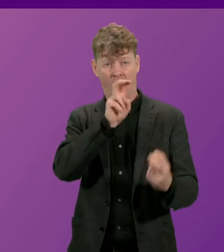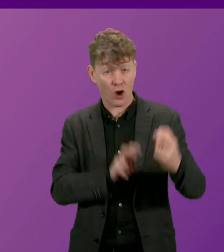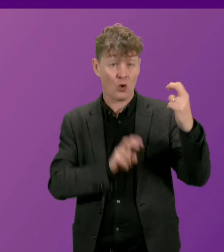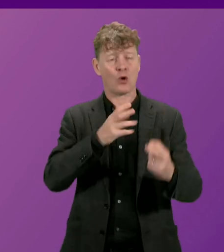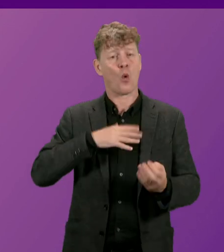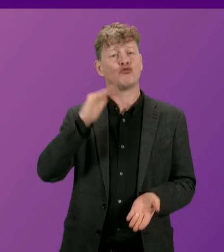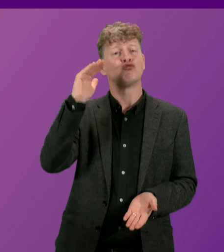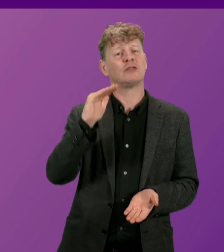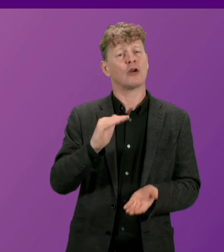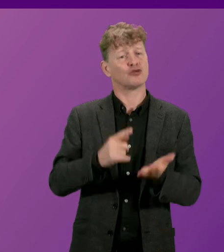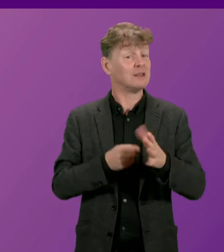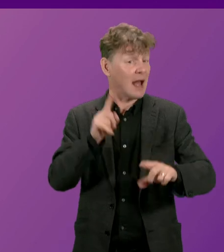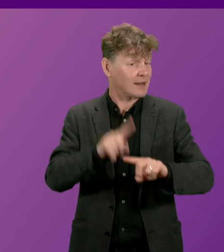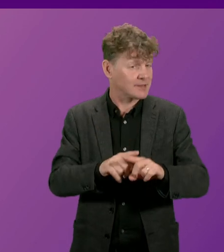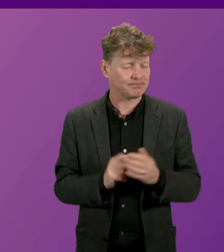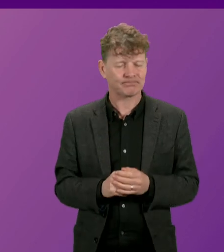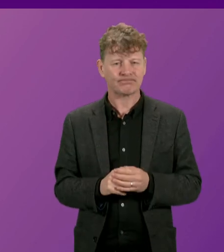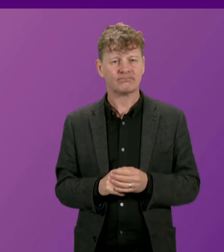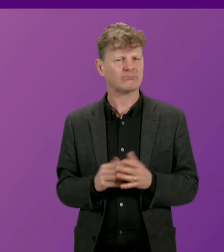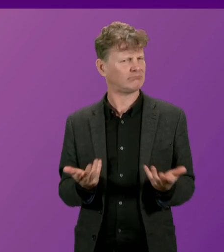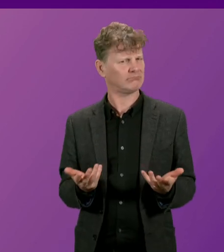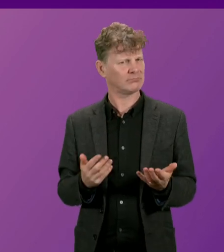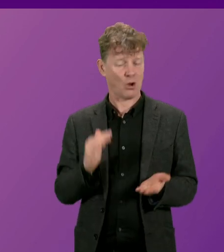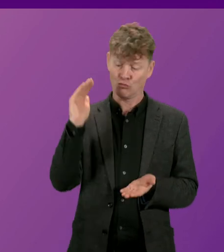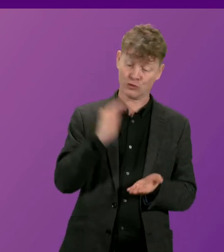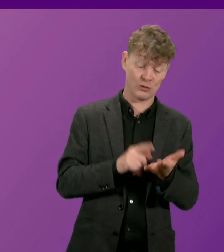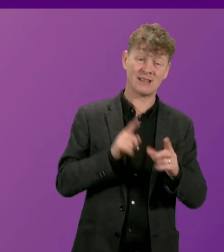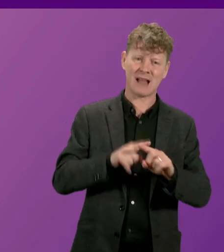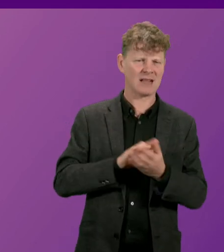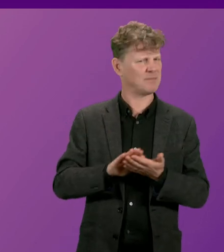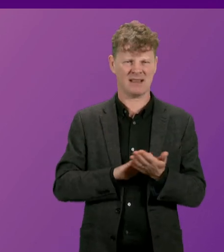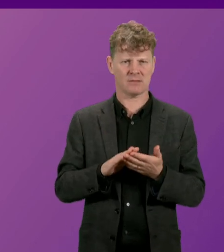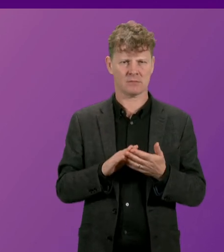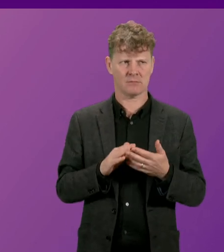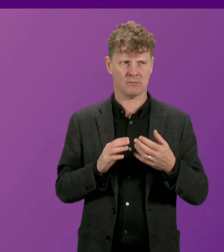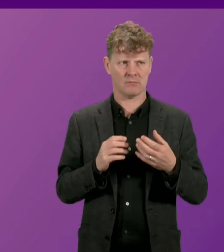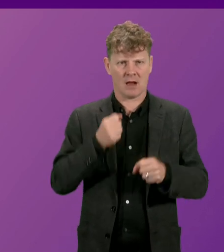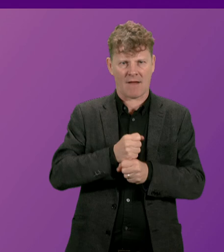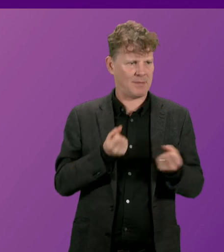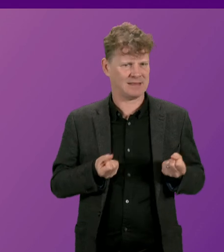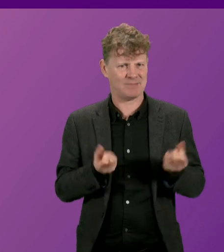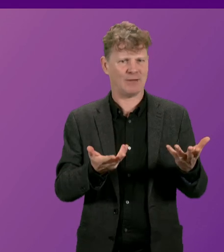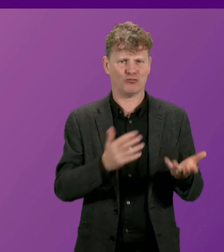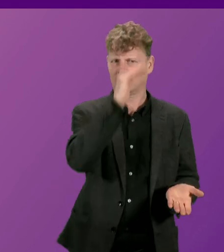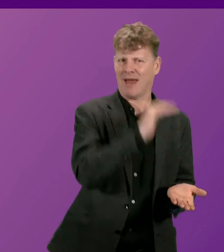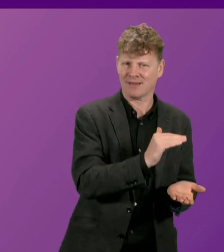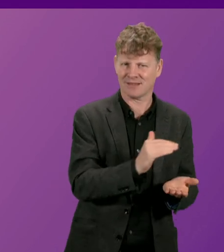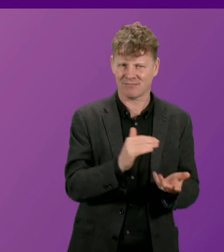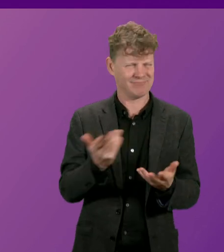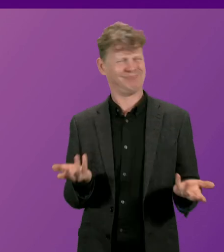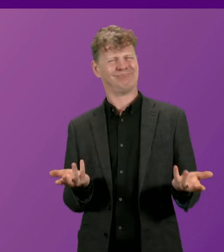reduction in taxation. That involves a reduction then in public expenditure. But the problem,